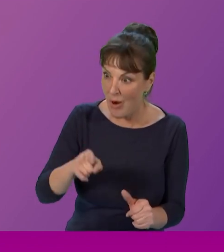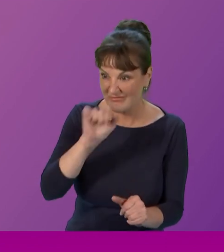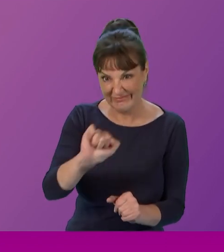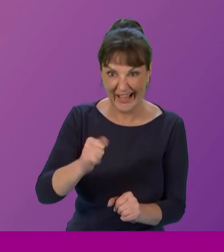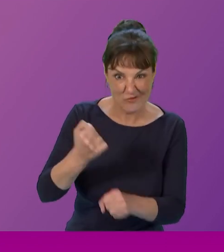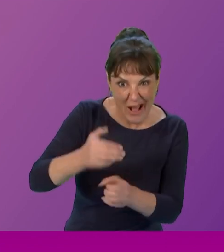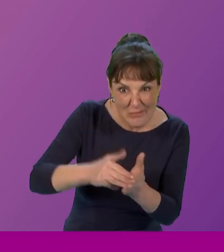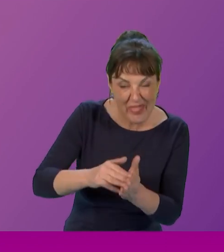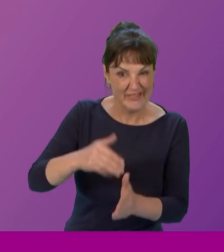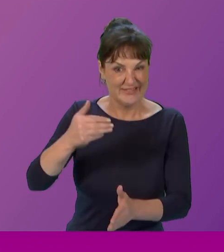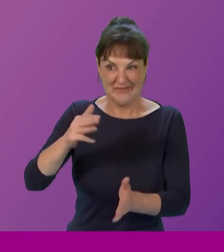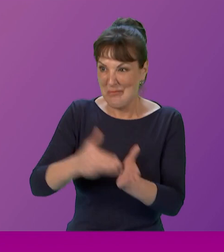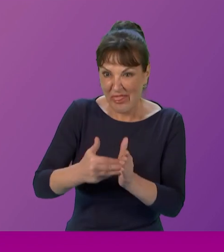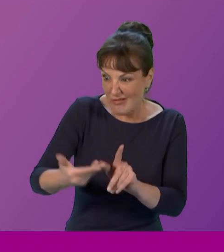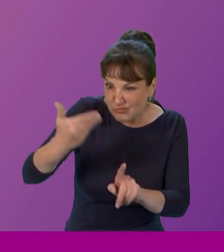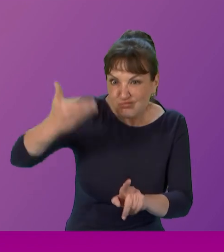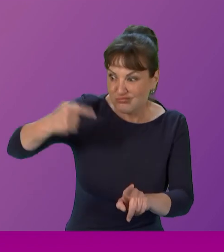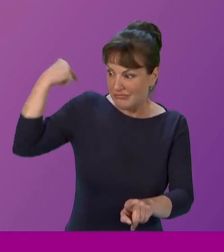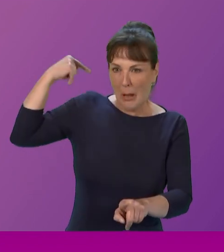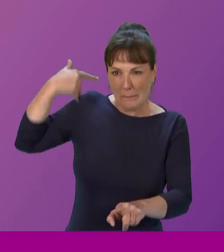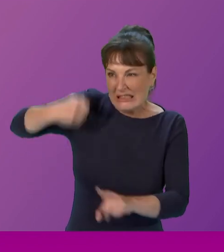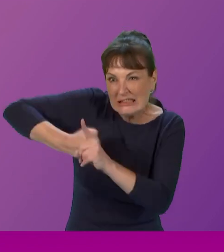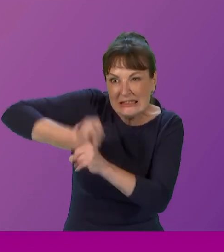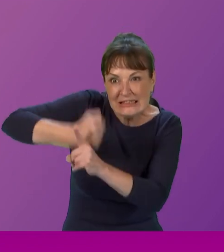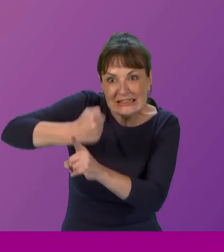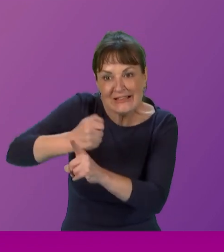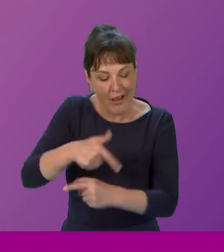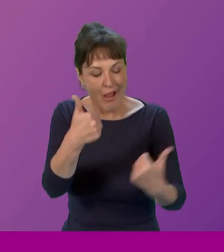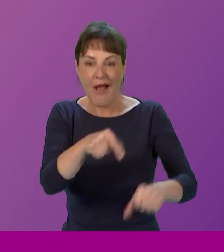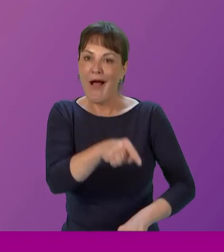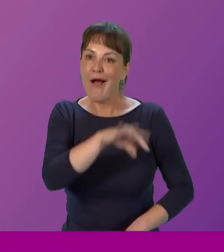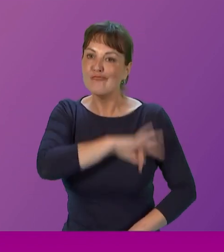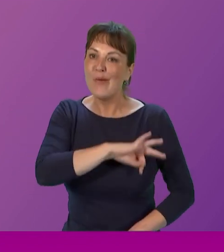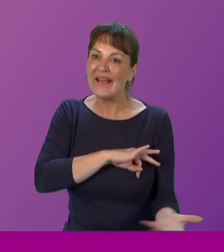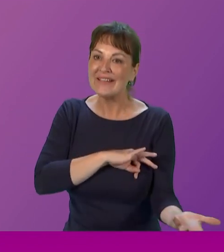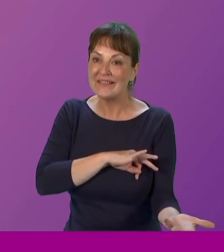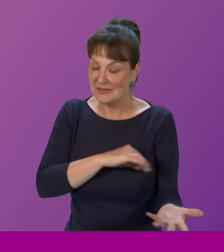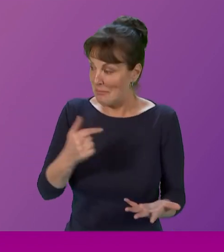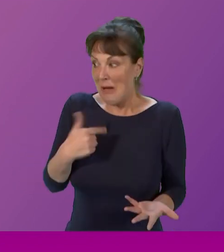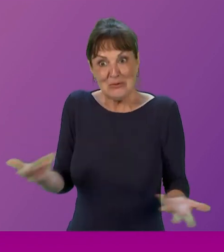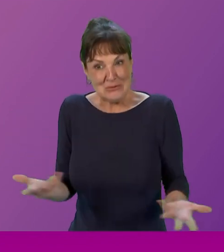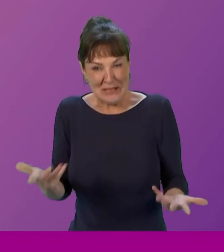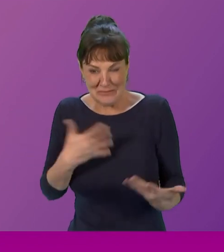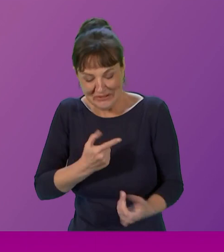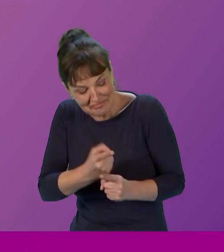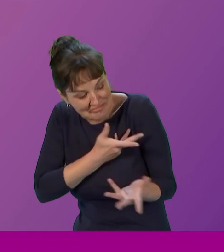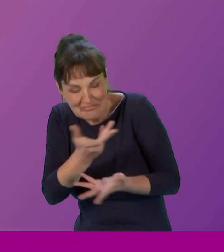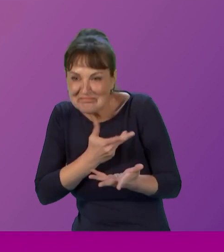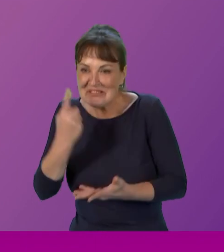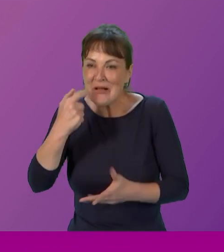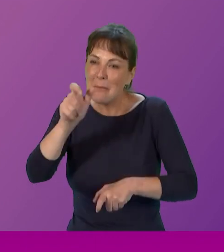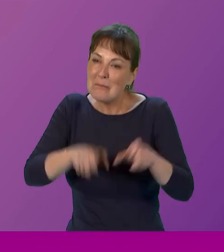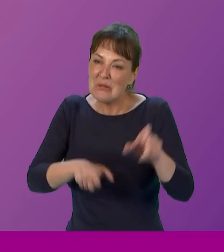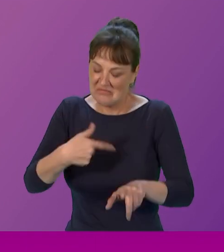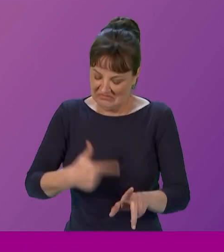in the future. And I'm confident, because of the young people that spoke today, that we will get there because there's determination there. So